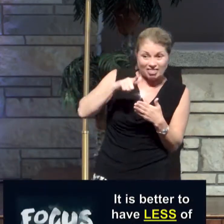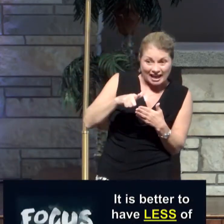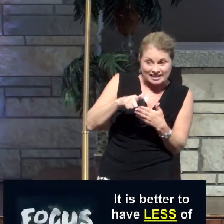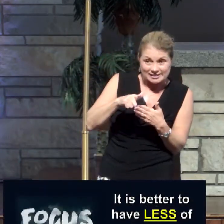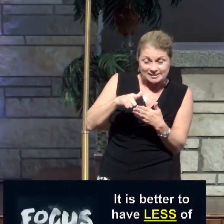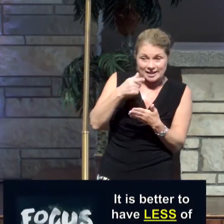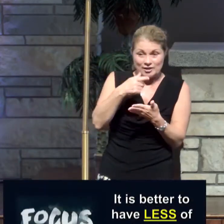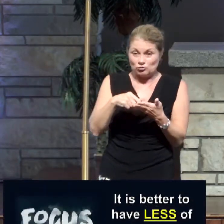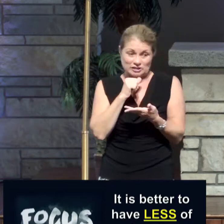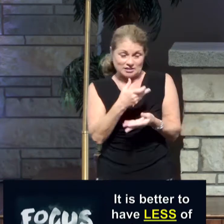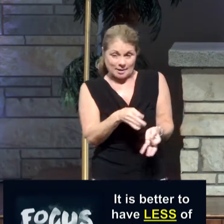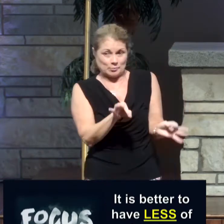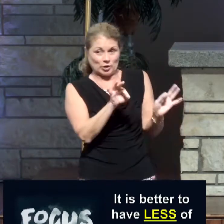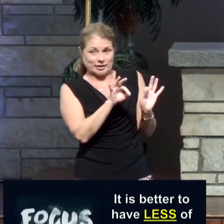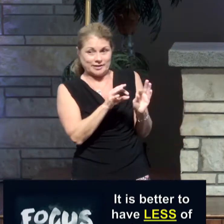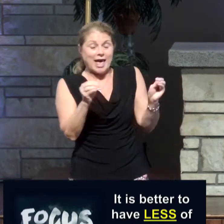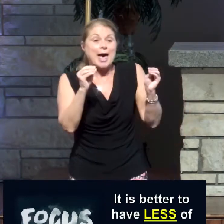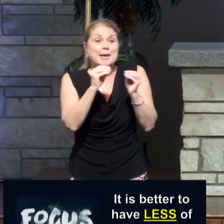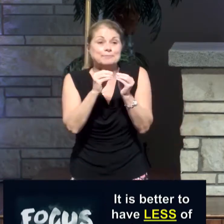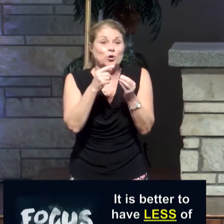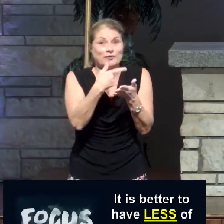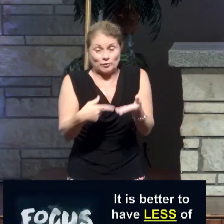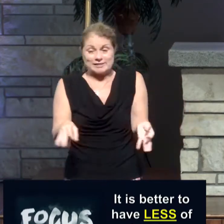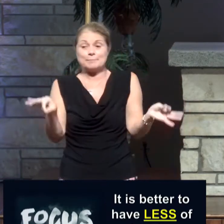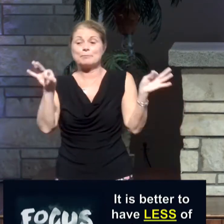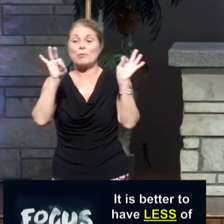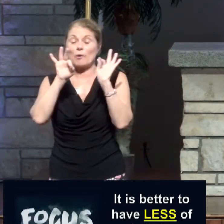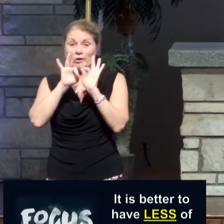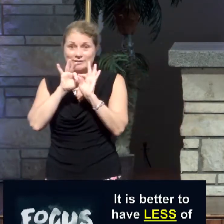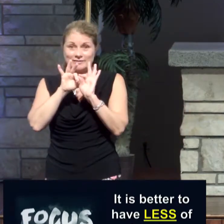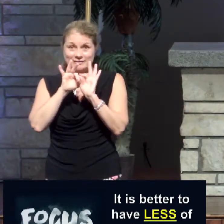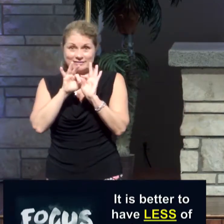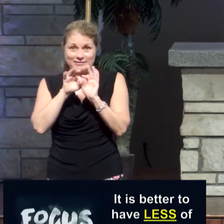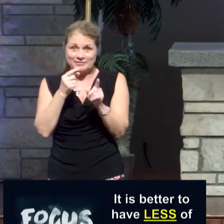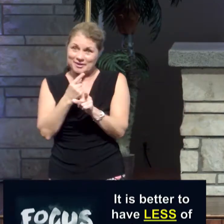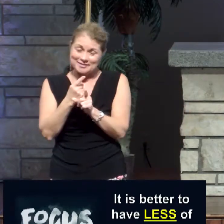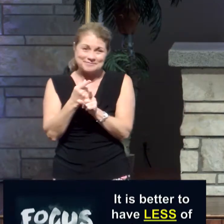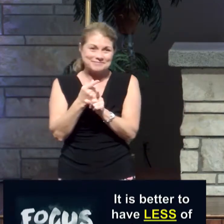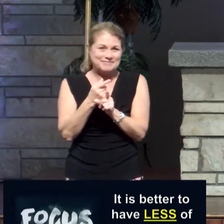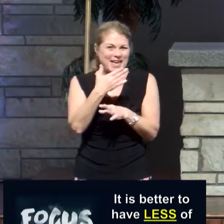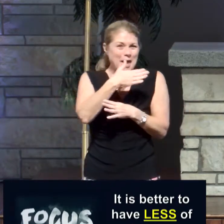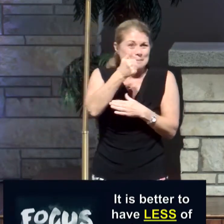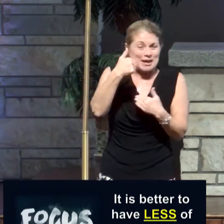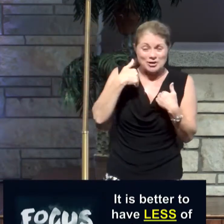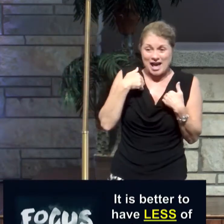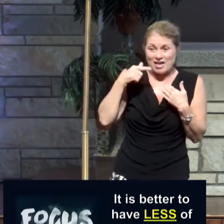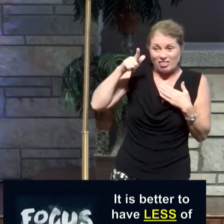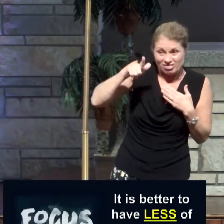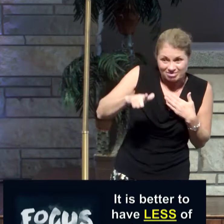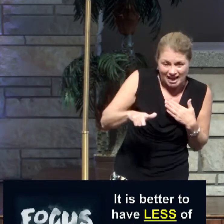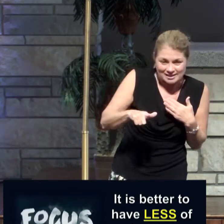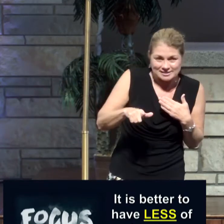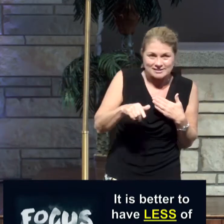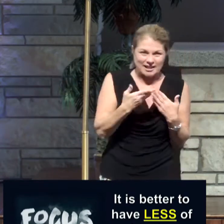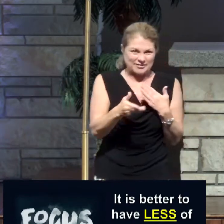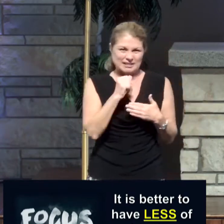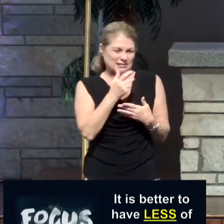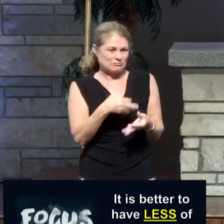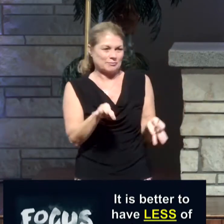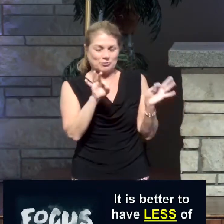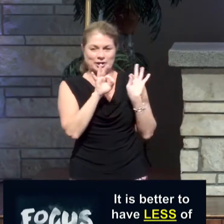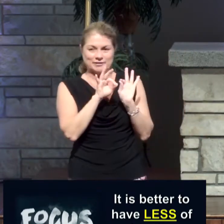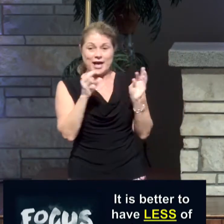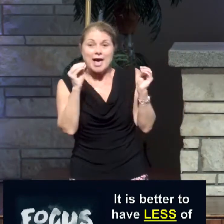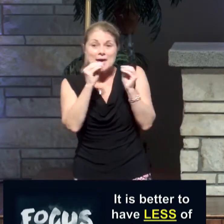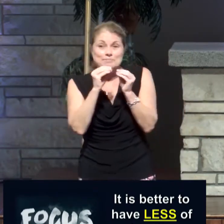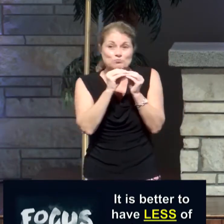does not matter and more of what does matter. It's better to have less of what does not matter and